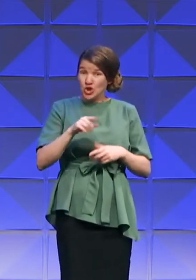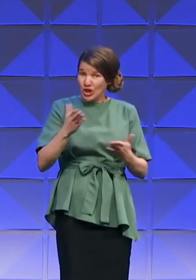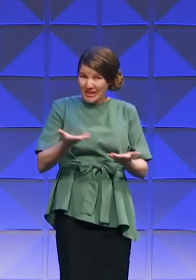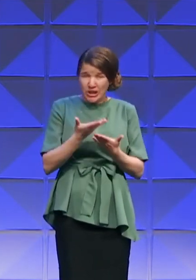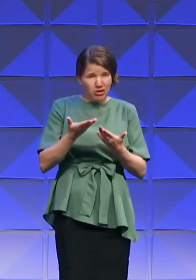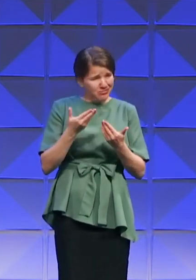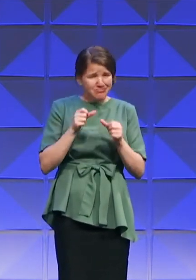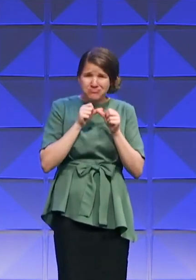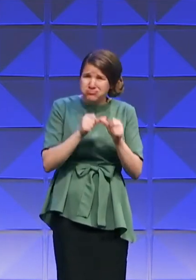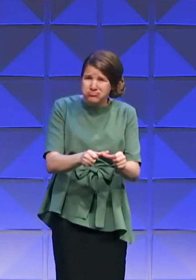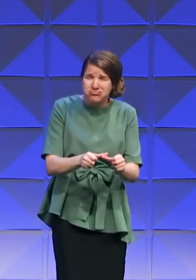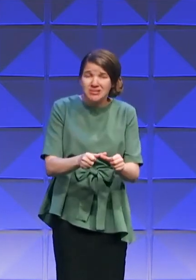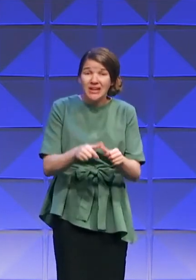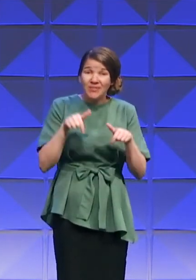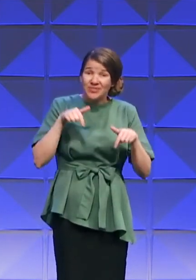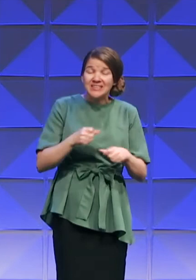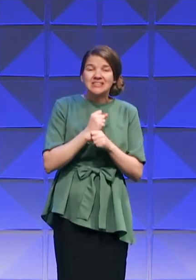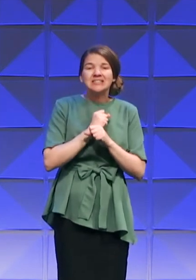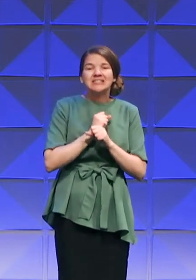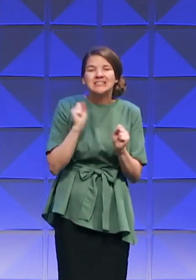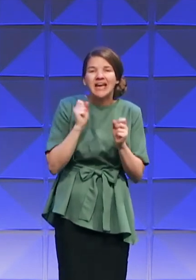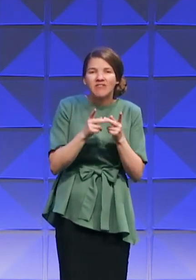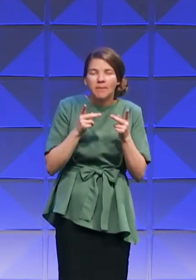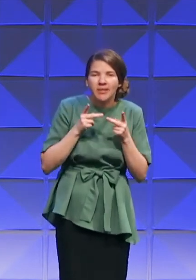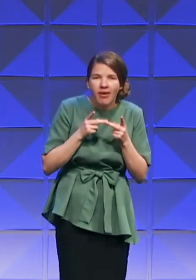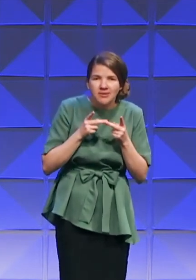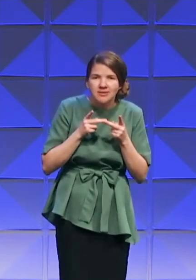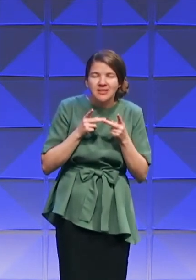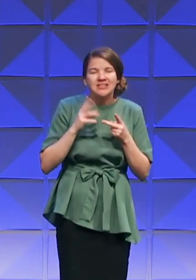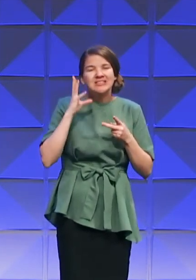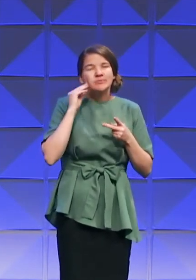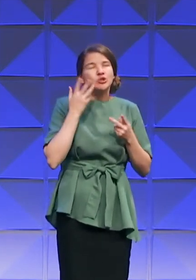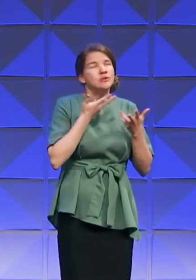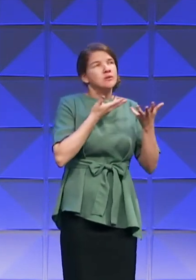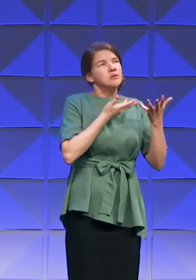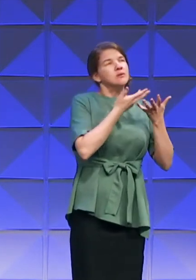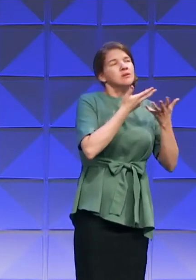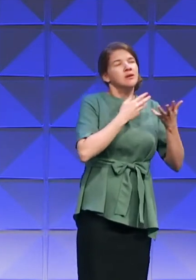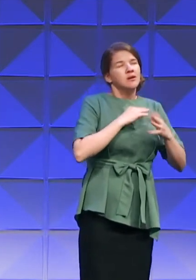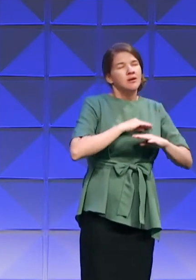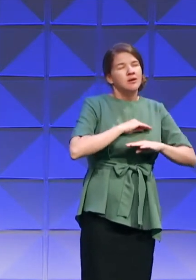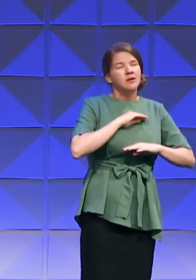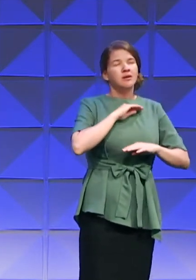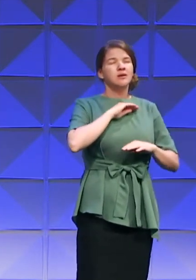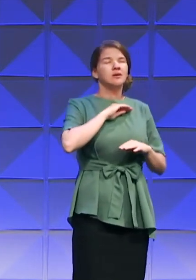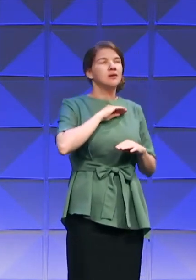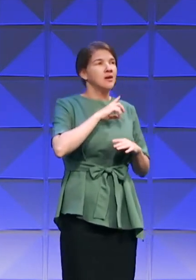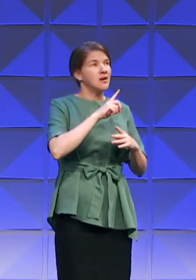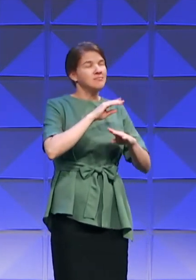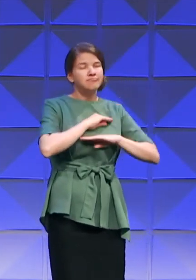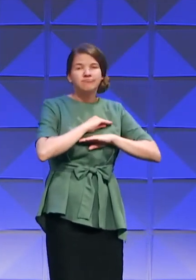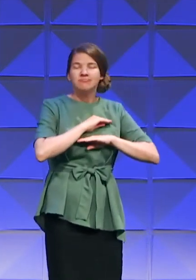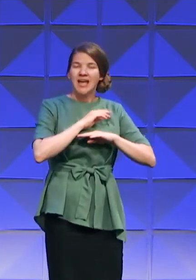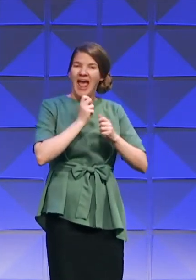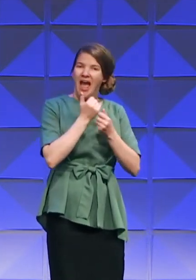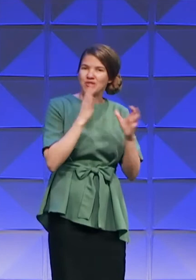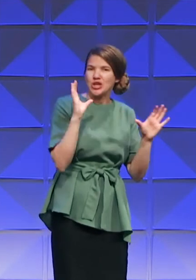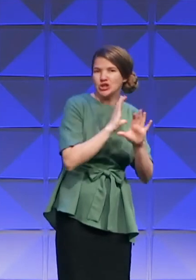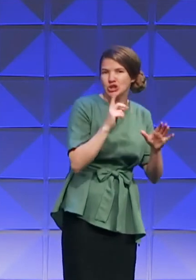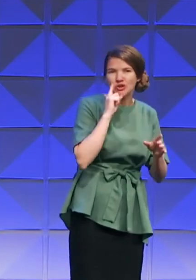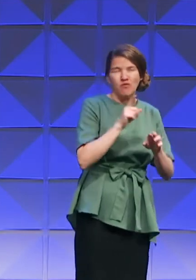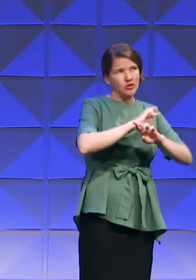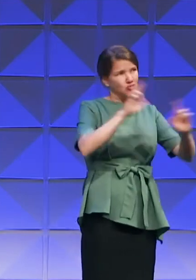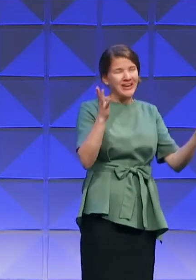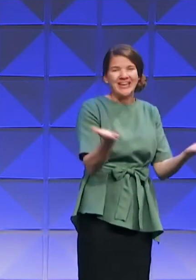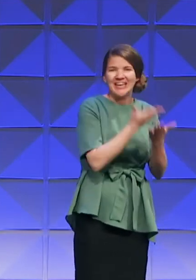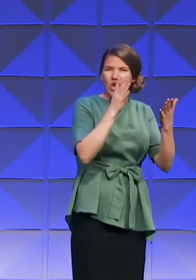place where it's safe. This is the place where you're fed. This is the place where you find what you're searching for. It's here in the presence of